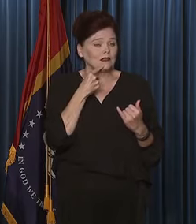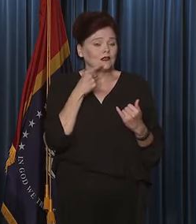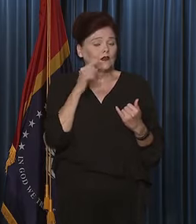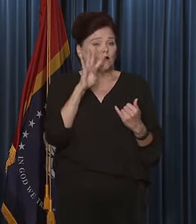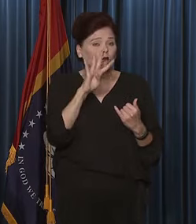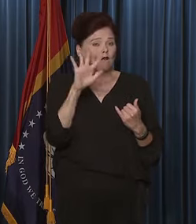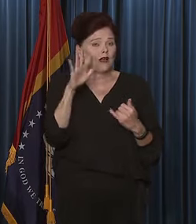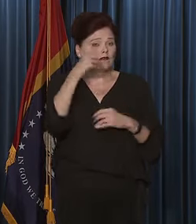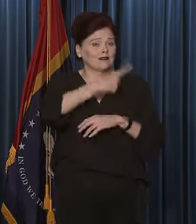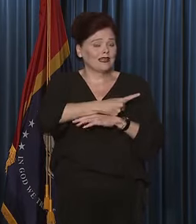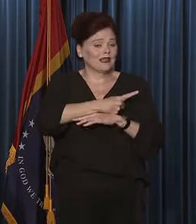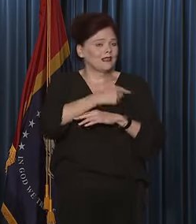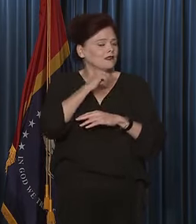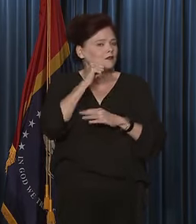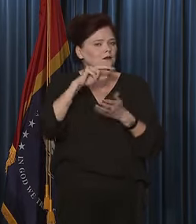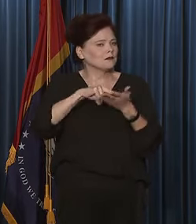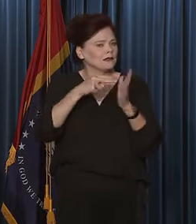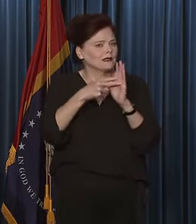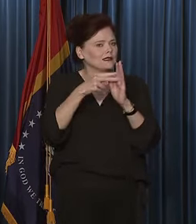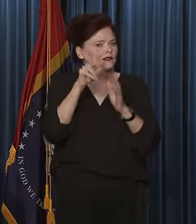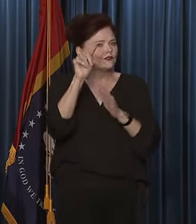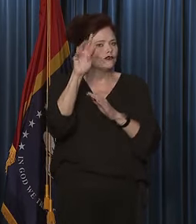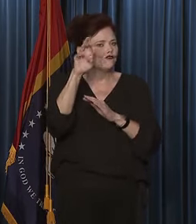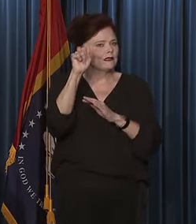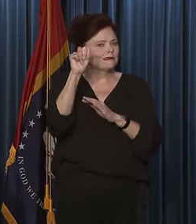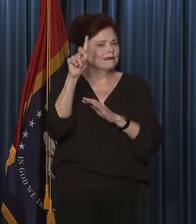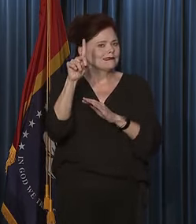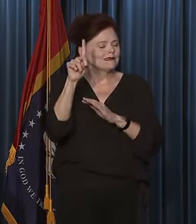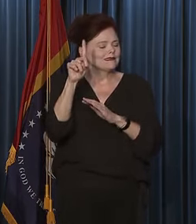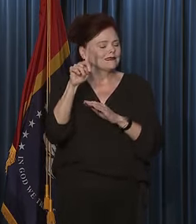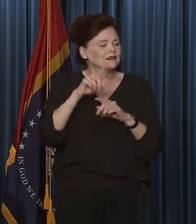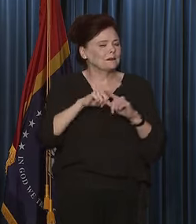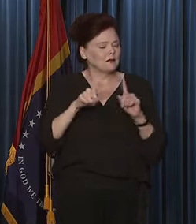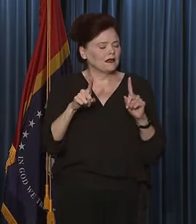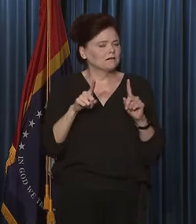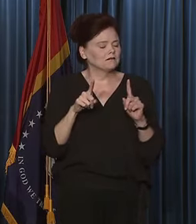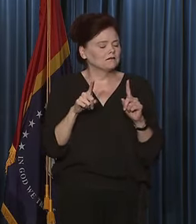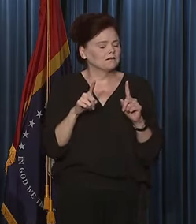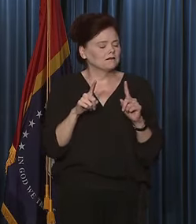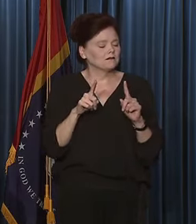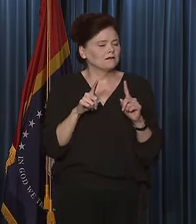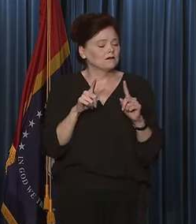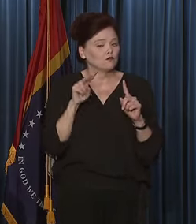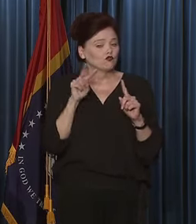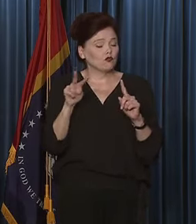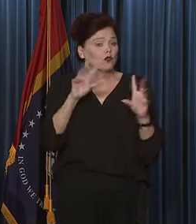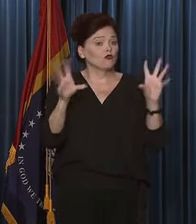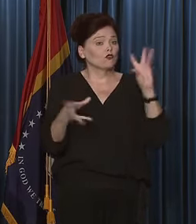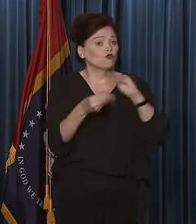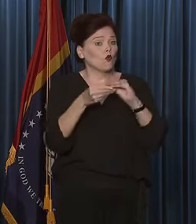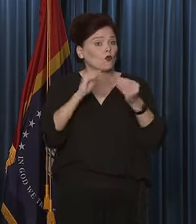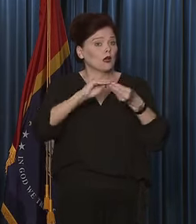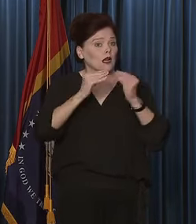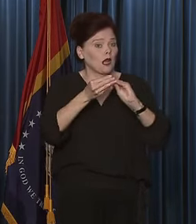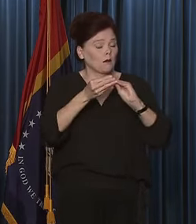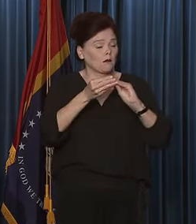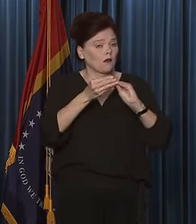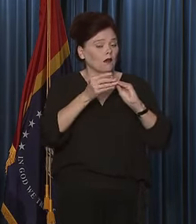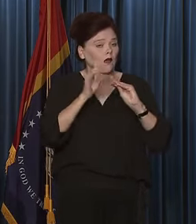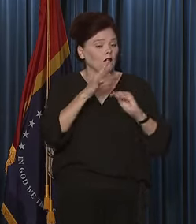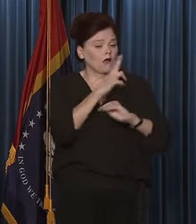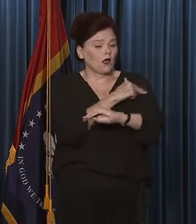four or five days does not a trend make, but it is certainly, when you look at the total number of